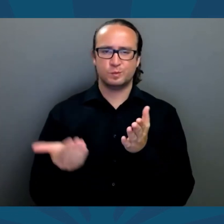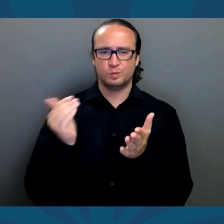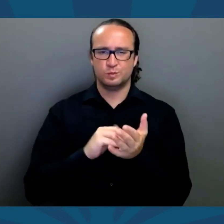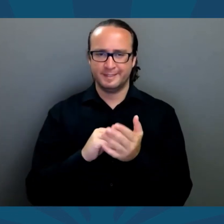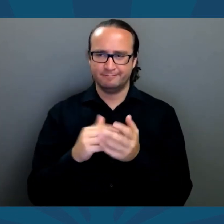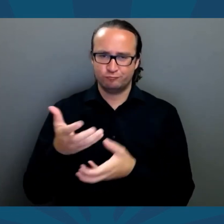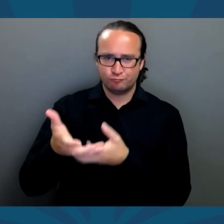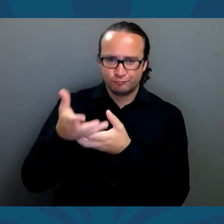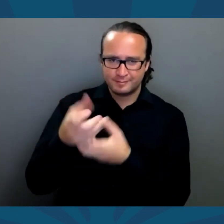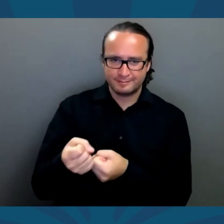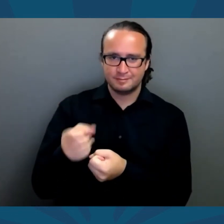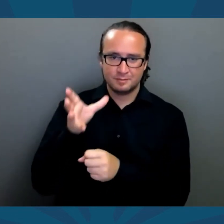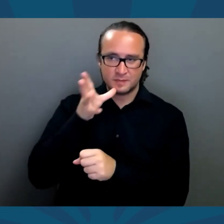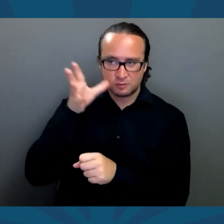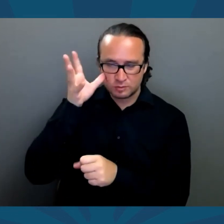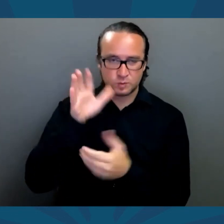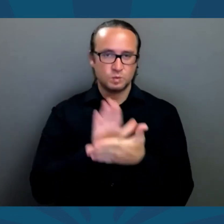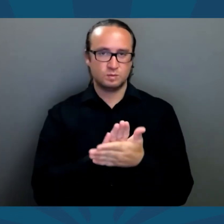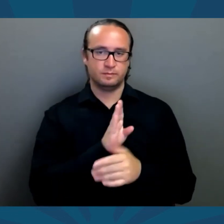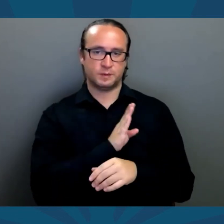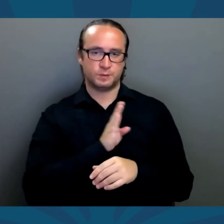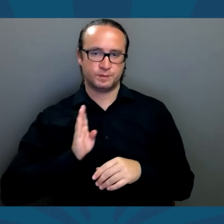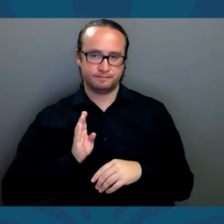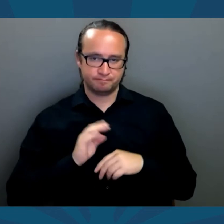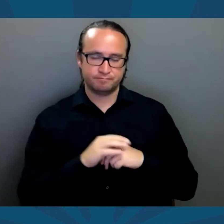restore trust with parents and school boards,